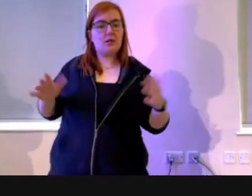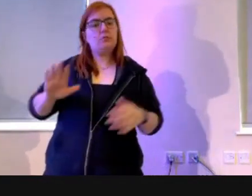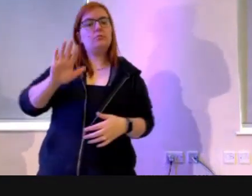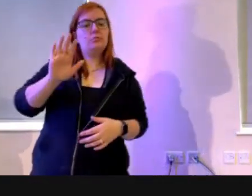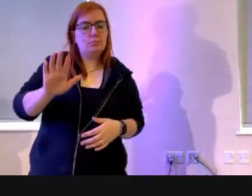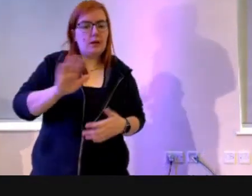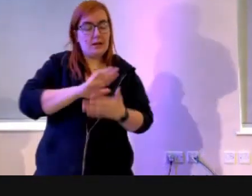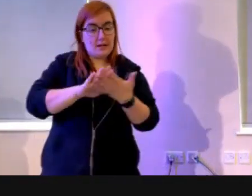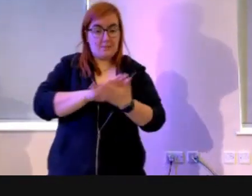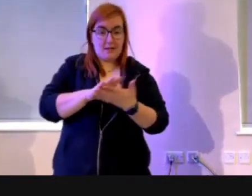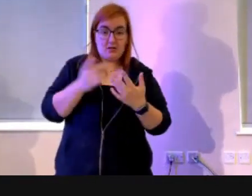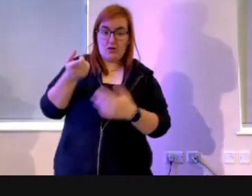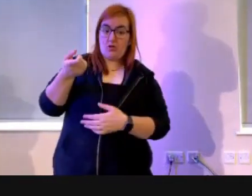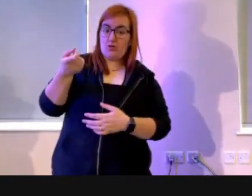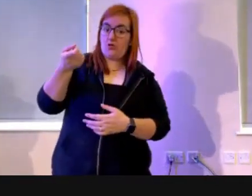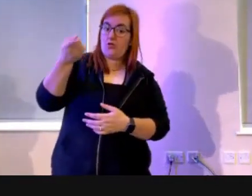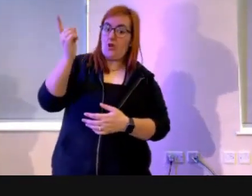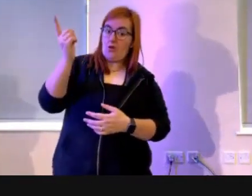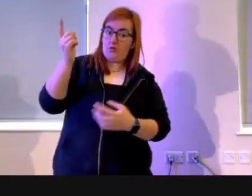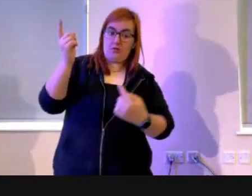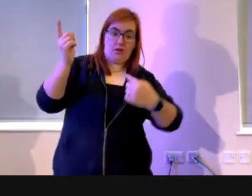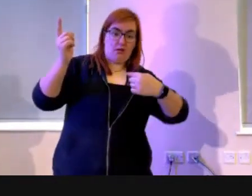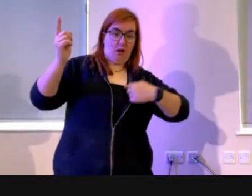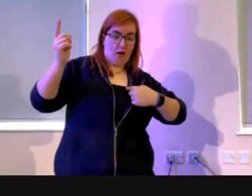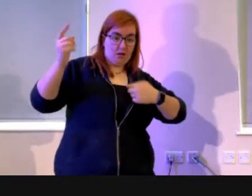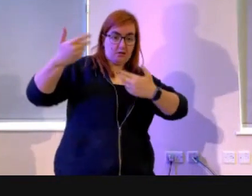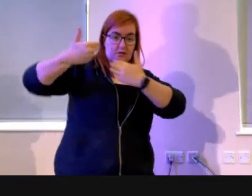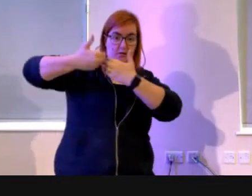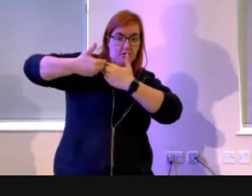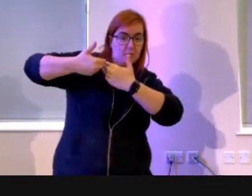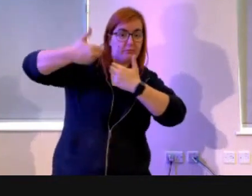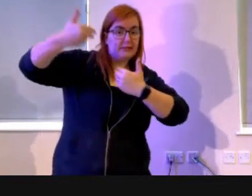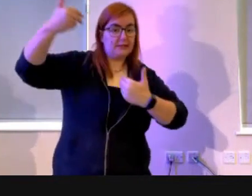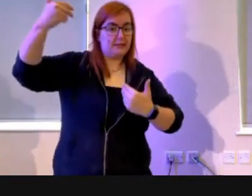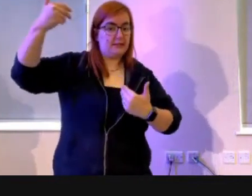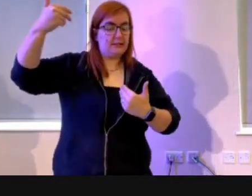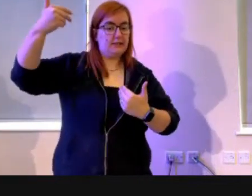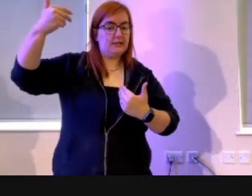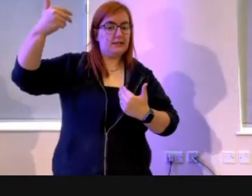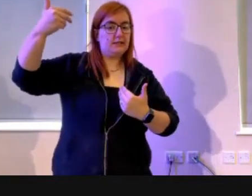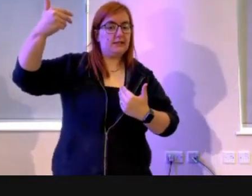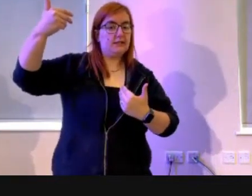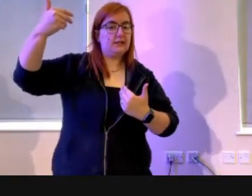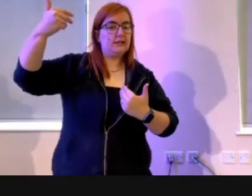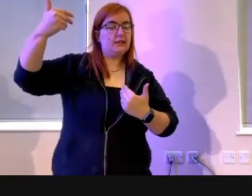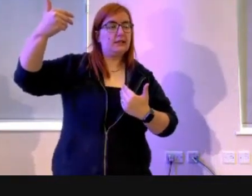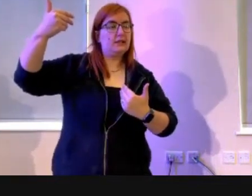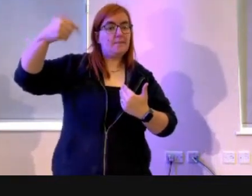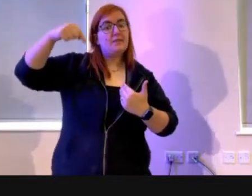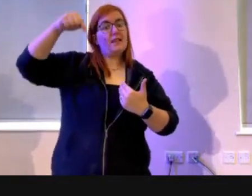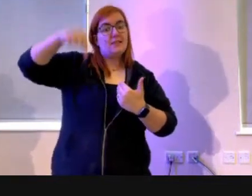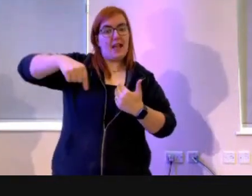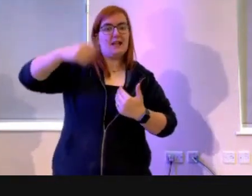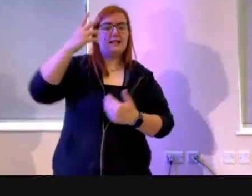separation between us and God. That's what spiritual death